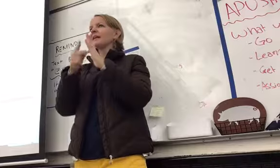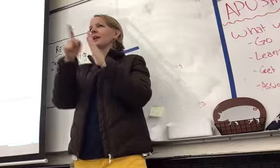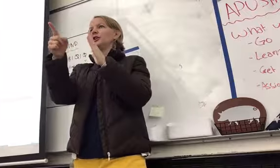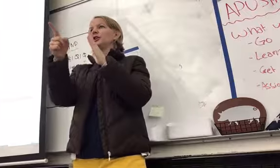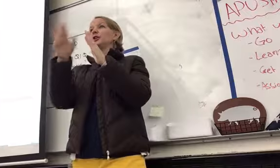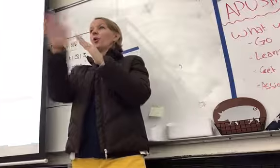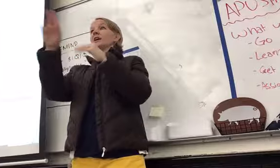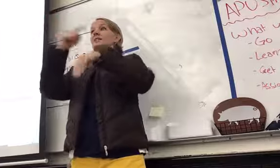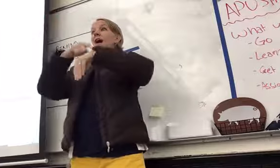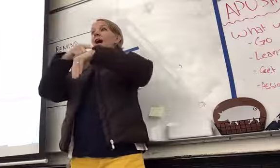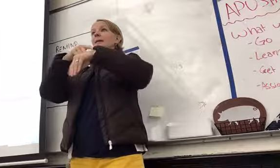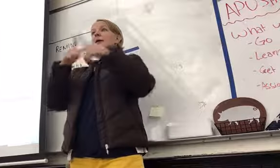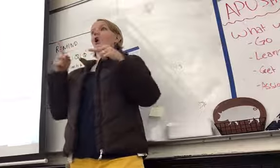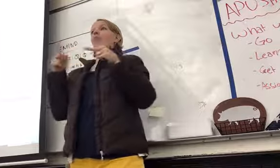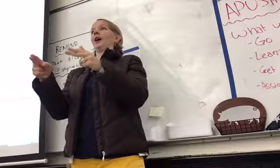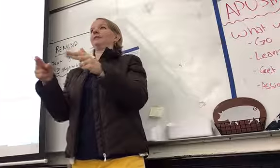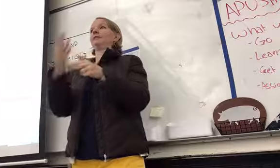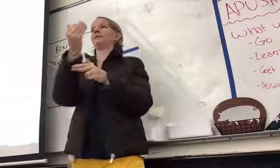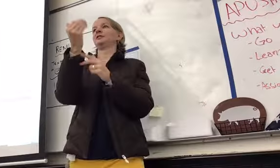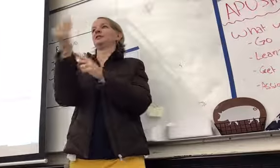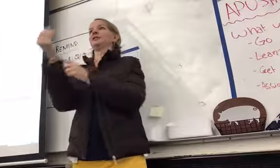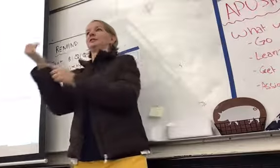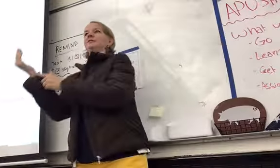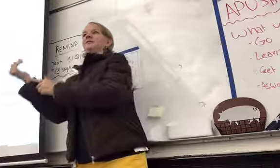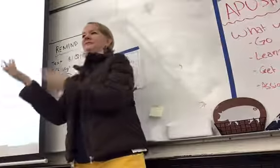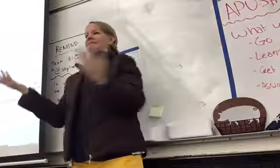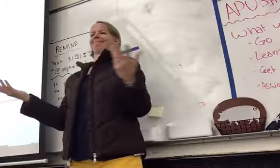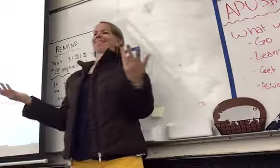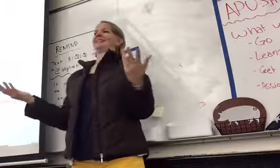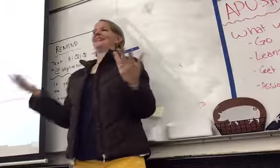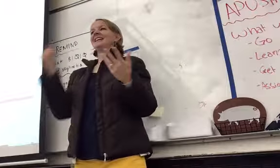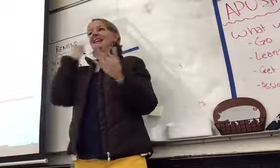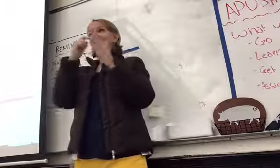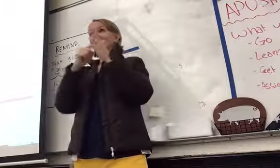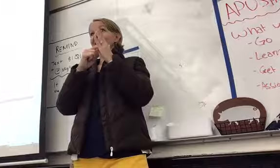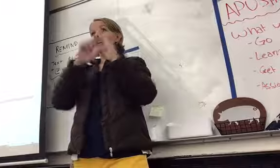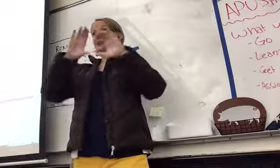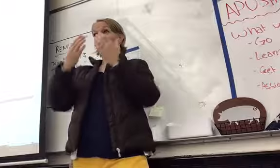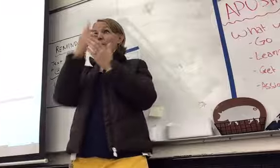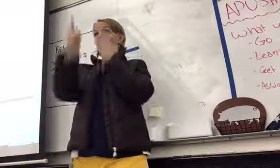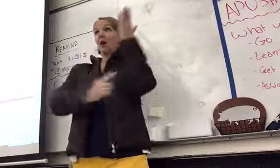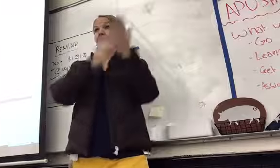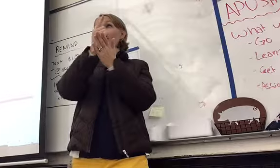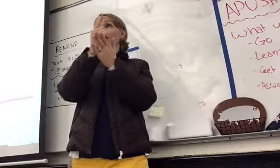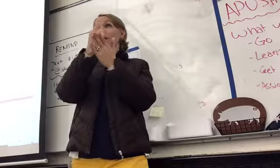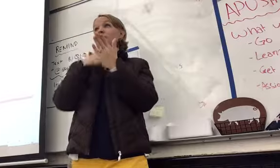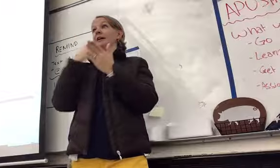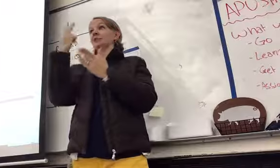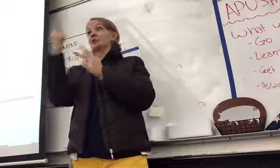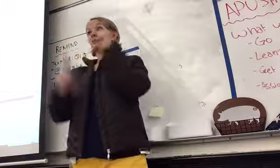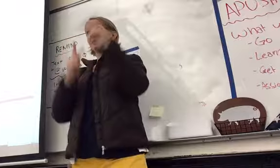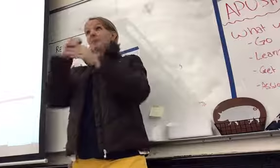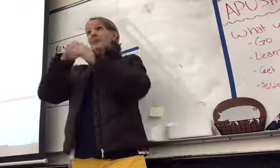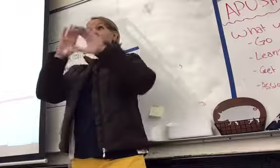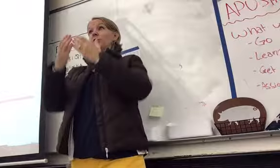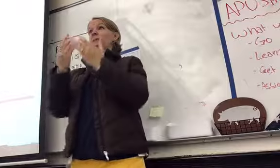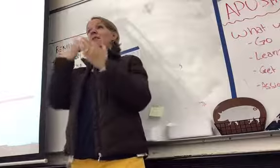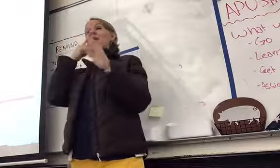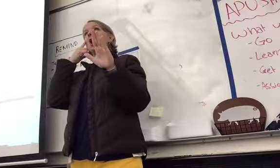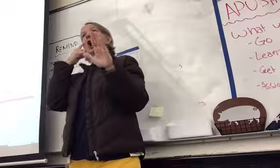your times because you're in a group. So, for example, if it takes your group one hour to do it, and you have two people in your group, and you're like, oh, I'll just work 30